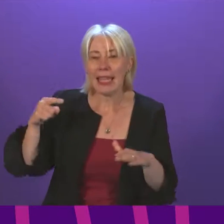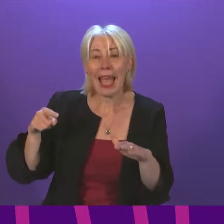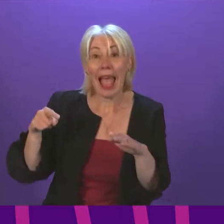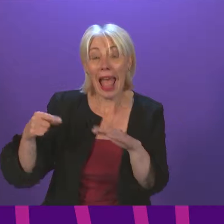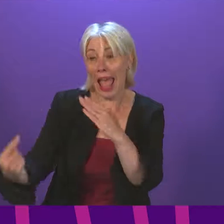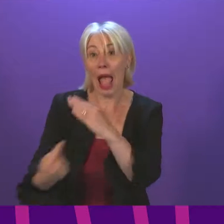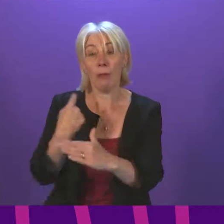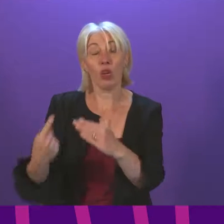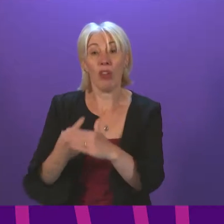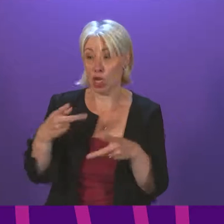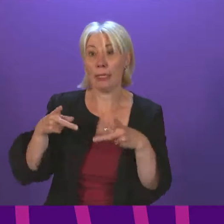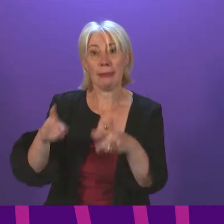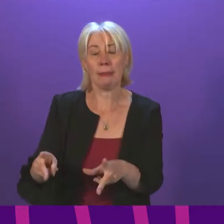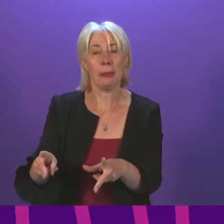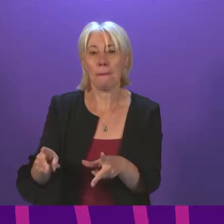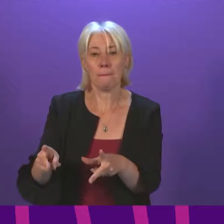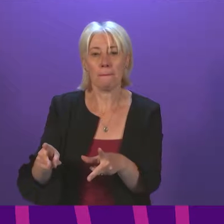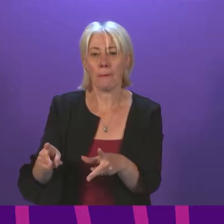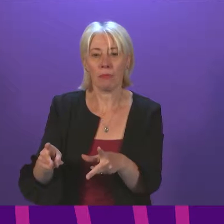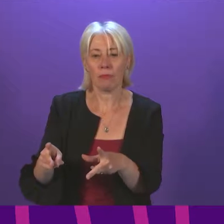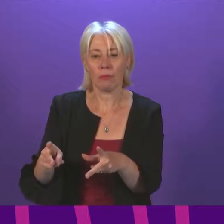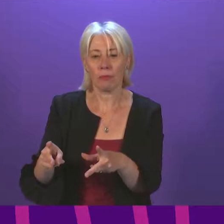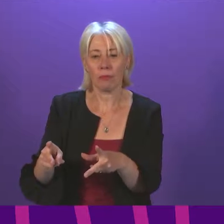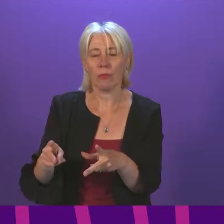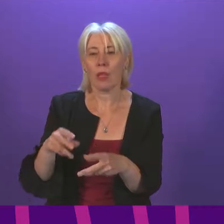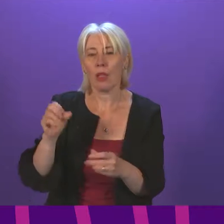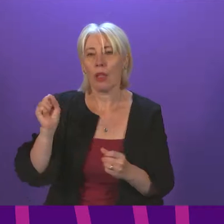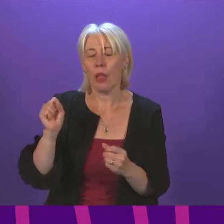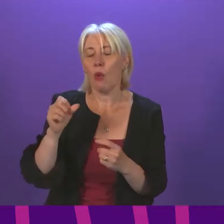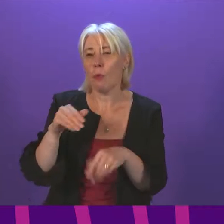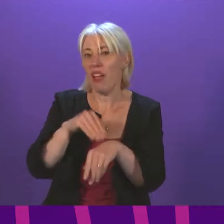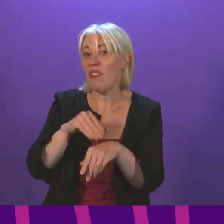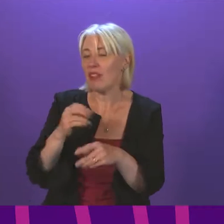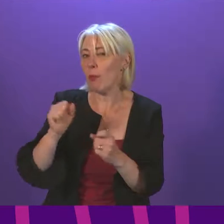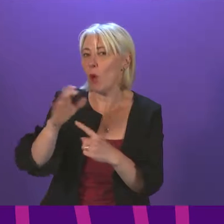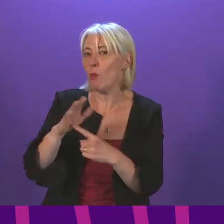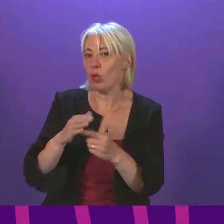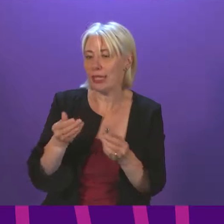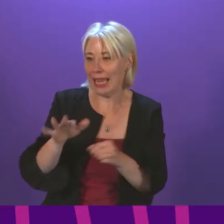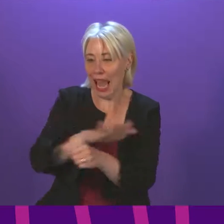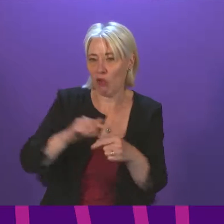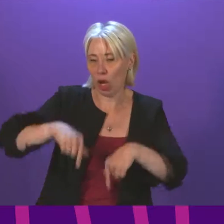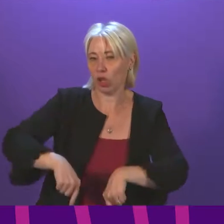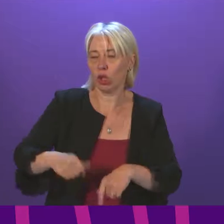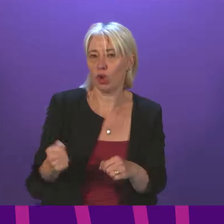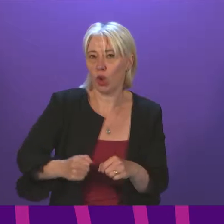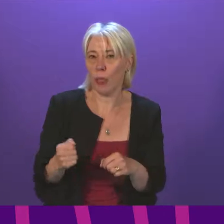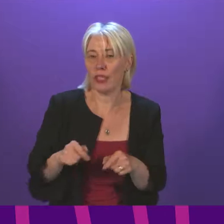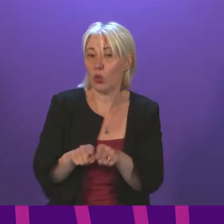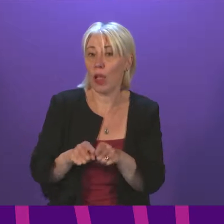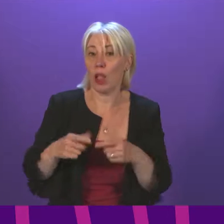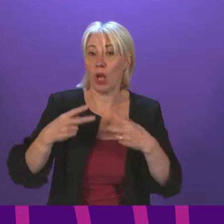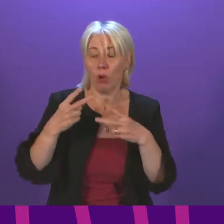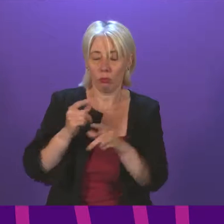also damage important sectors in Scotland, including leaving our vital social care sector